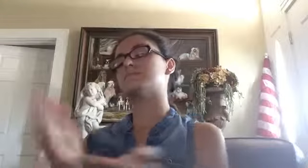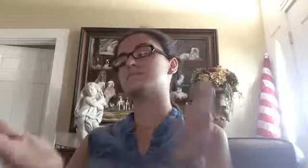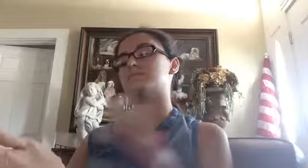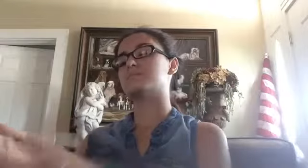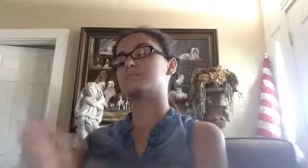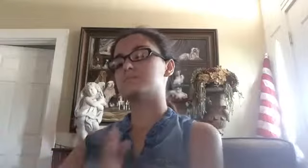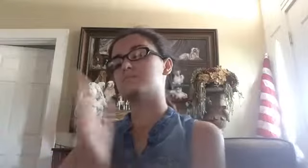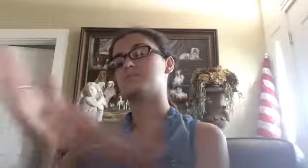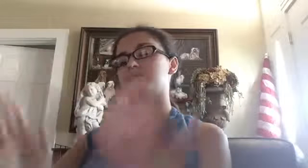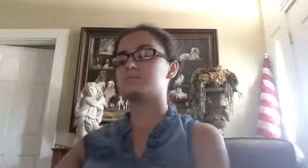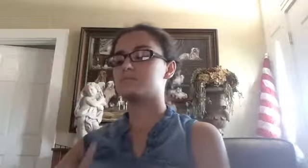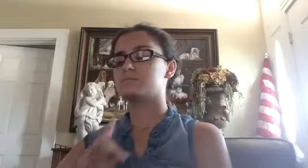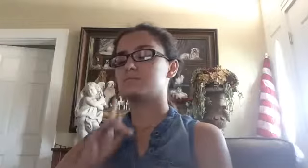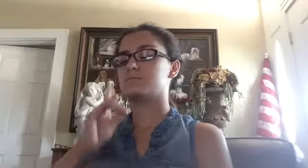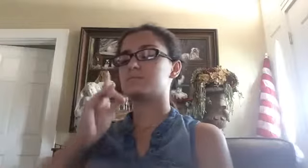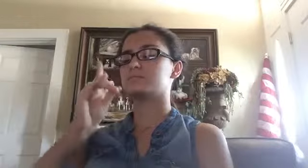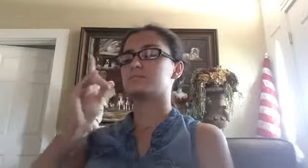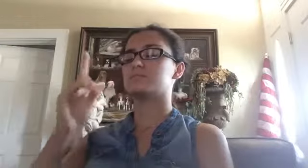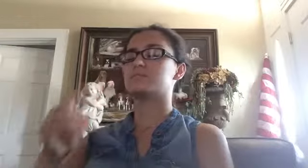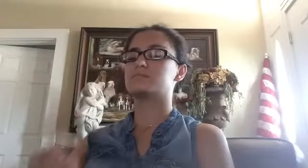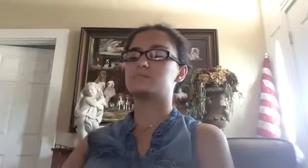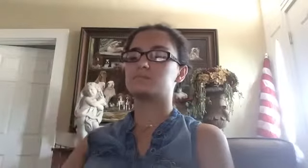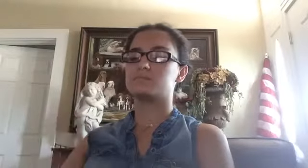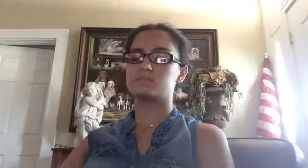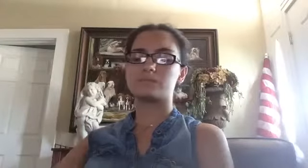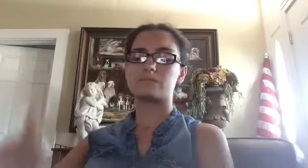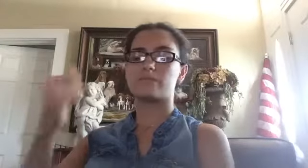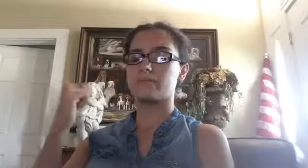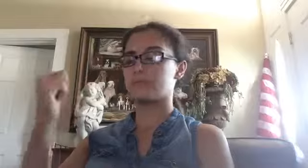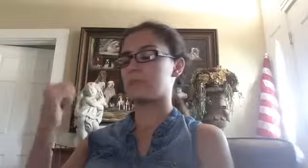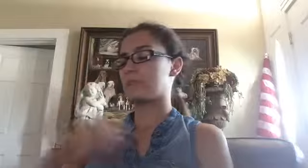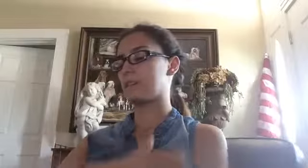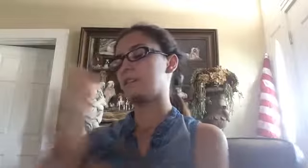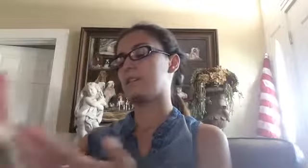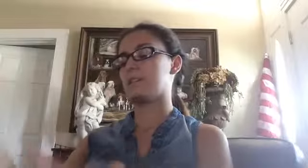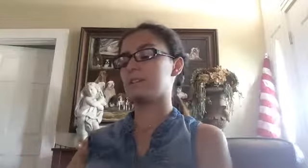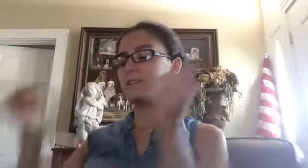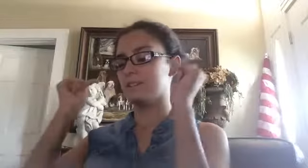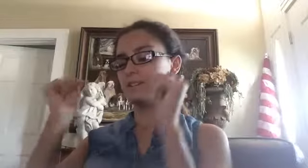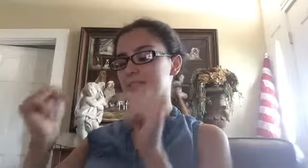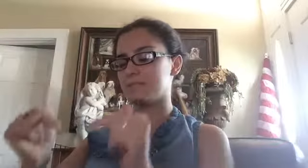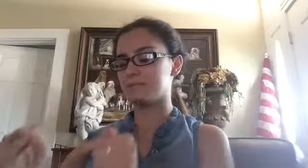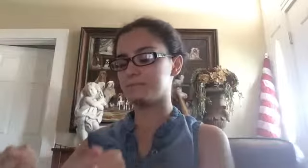Folding us up, backing us